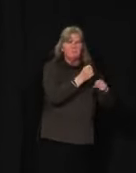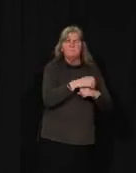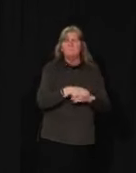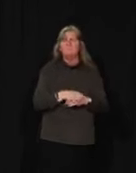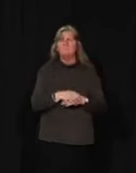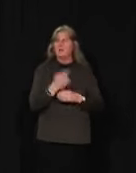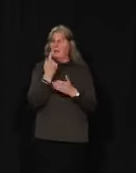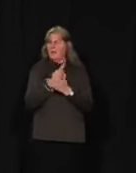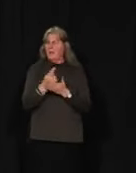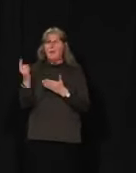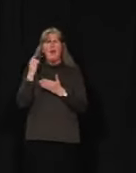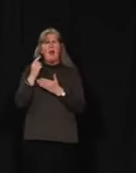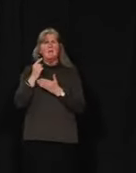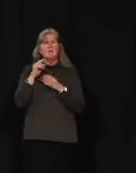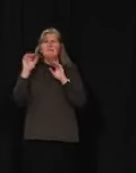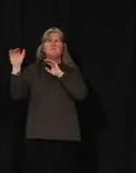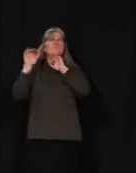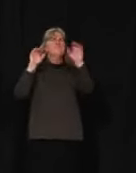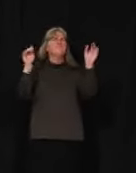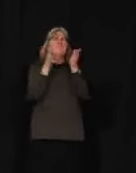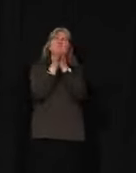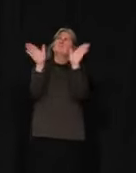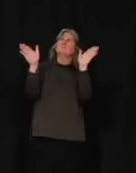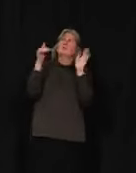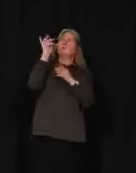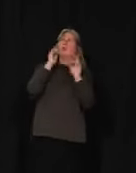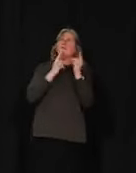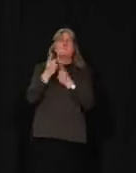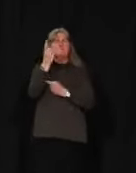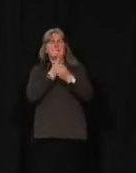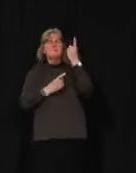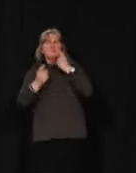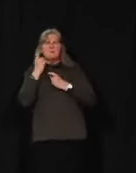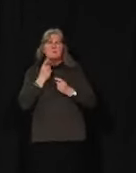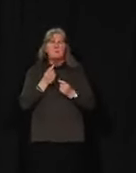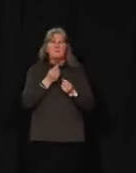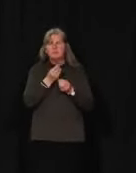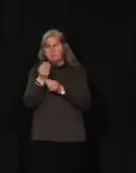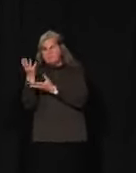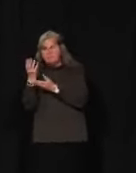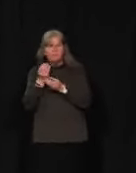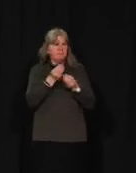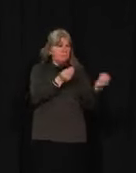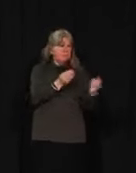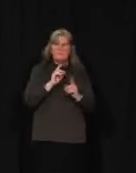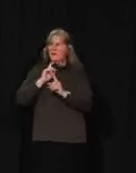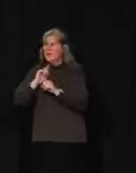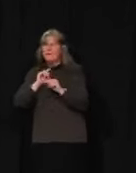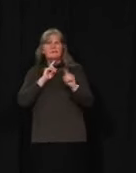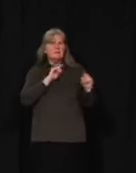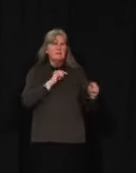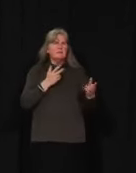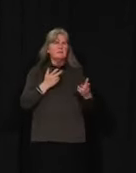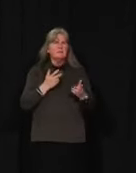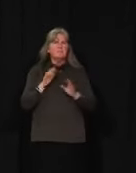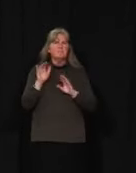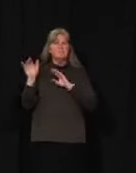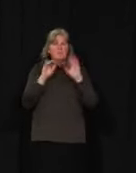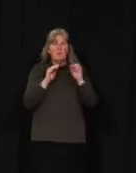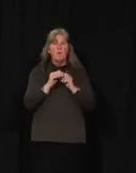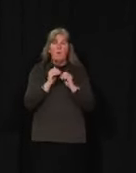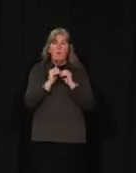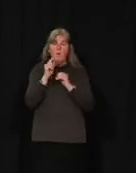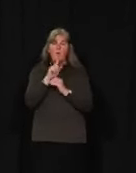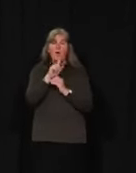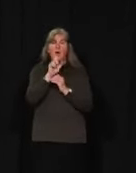put out a call last week for the general public to submit questions that Premier Silver and Dr. Hanley would answer. We had more